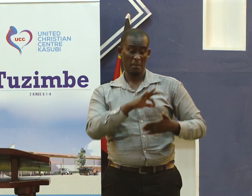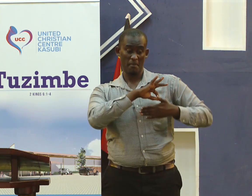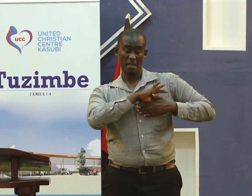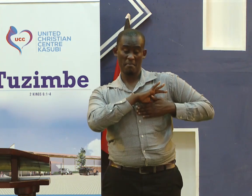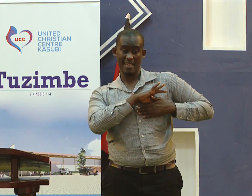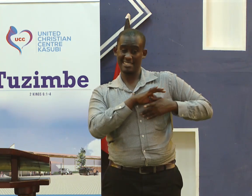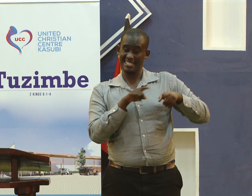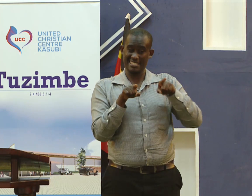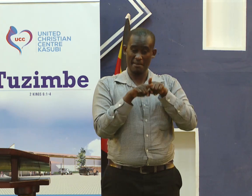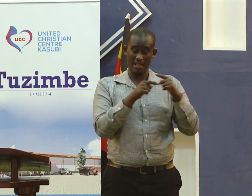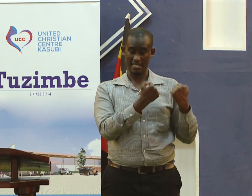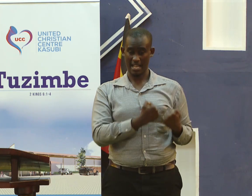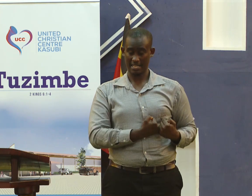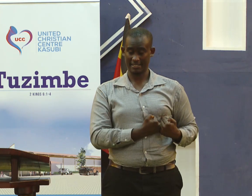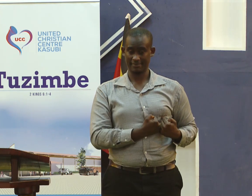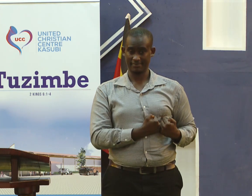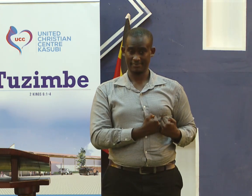You may call it your heart.